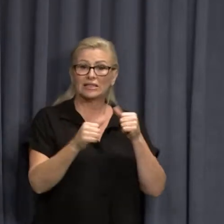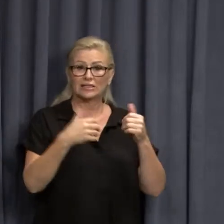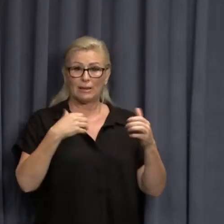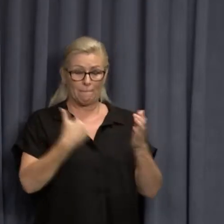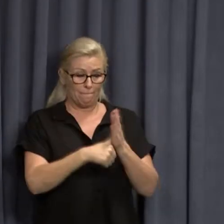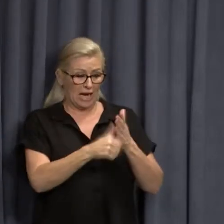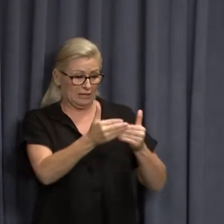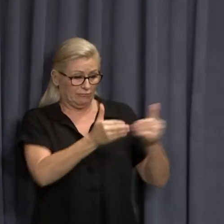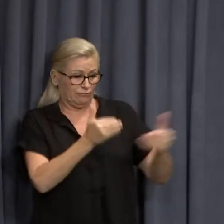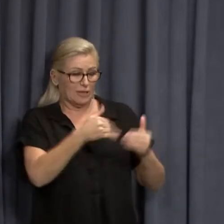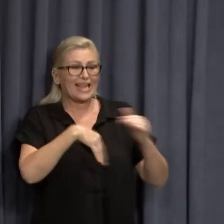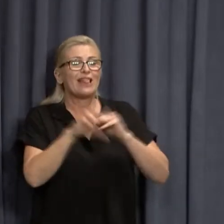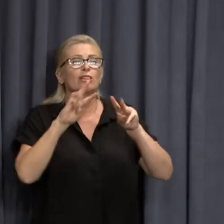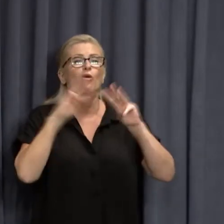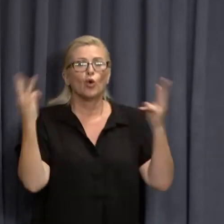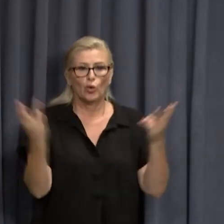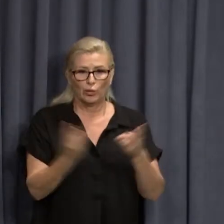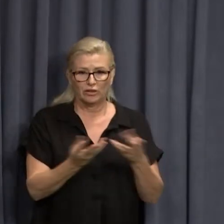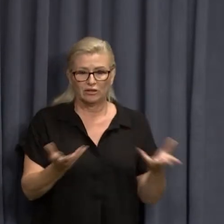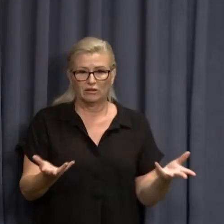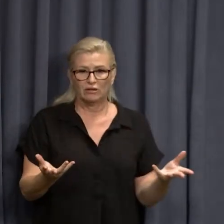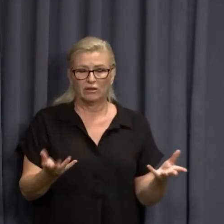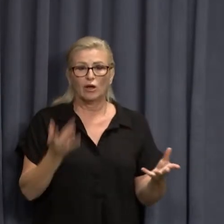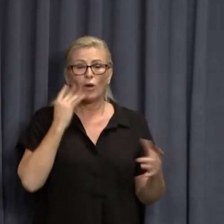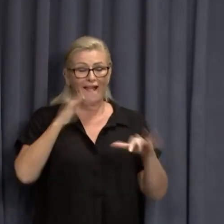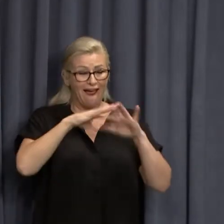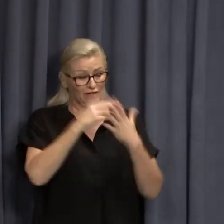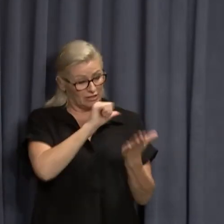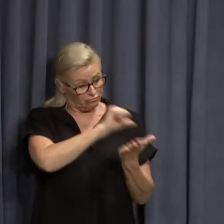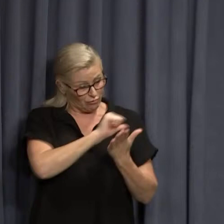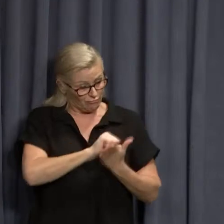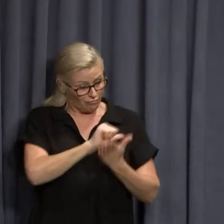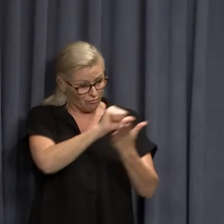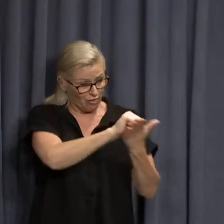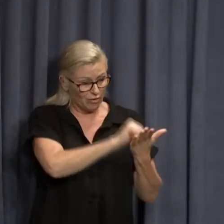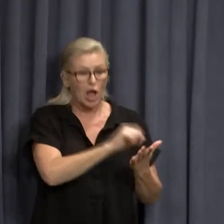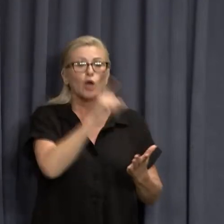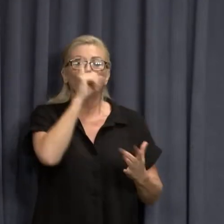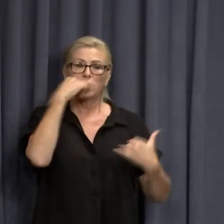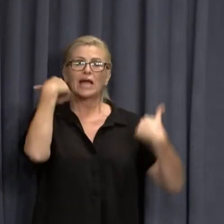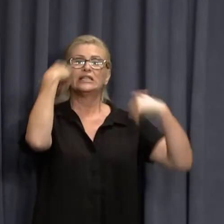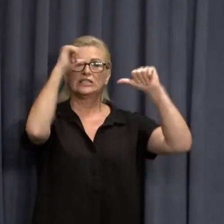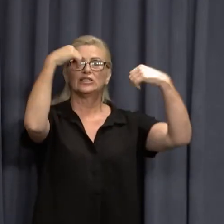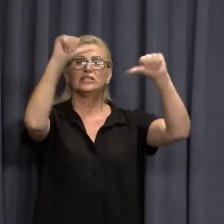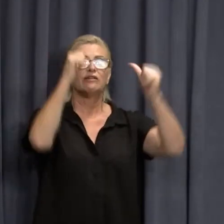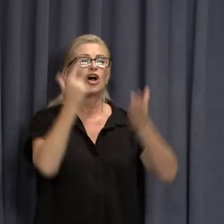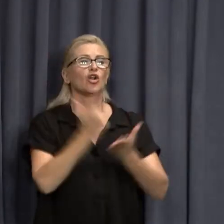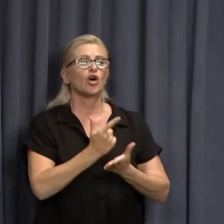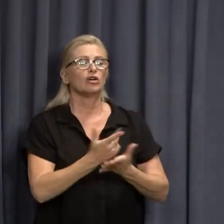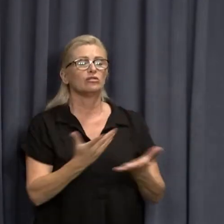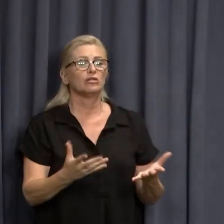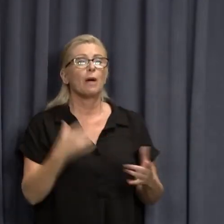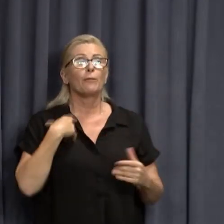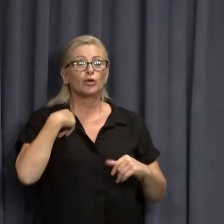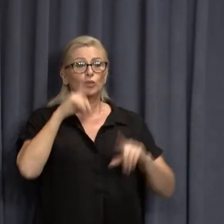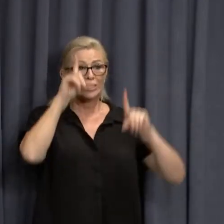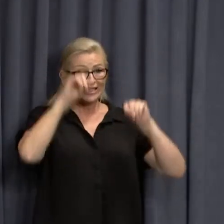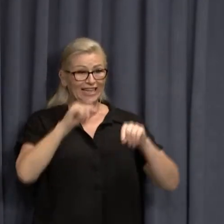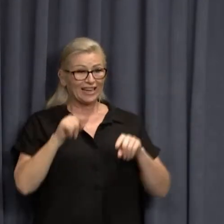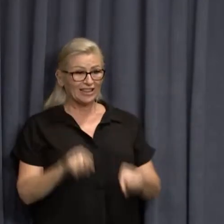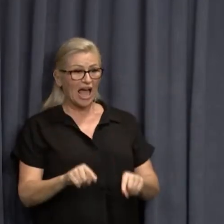when you get the settings right, you can do good things within the state. And because we did all that,